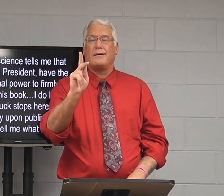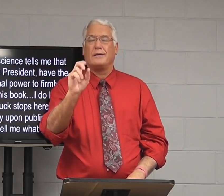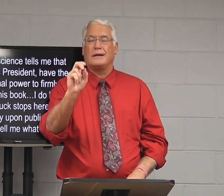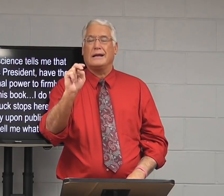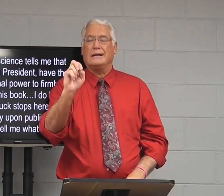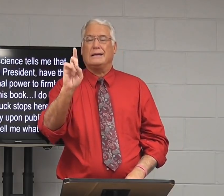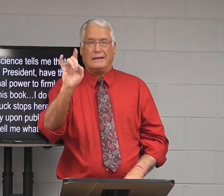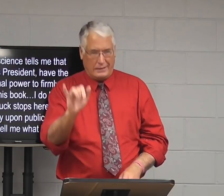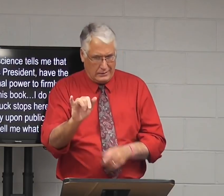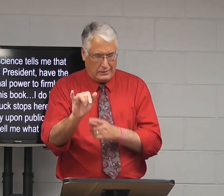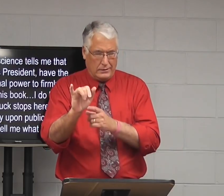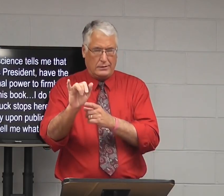John Kennedy